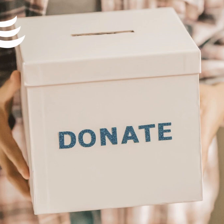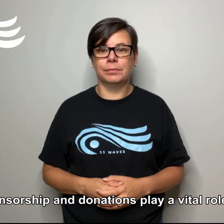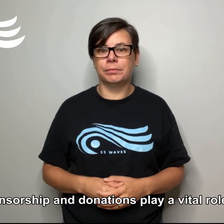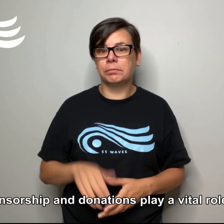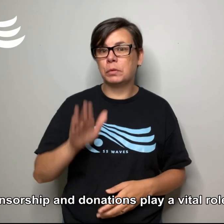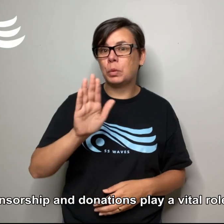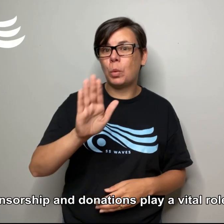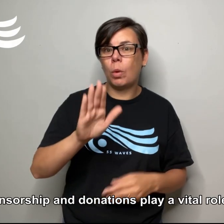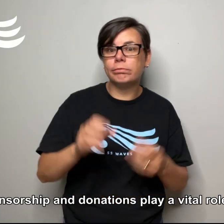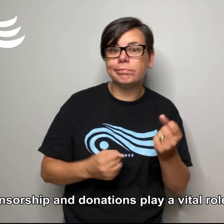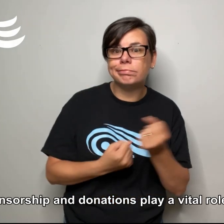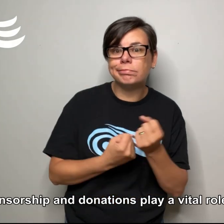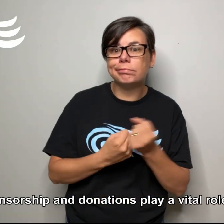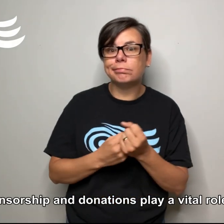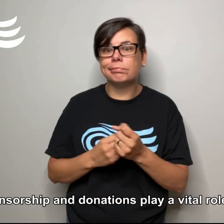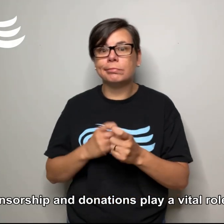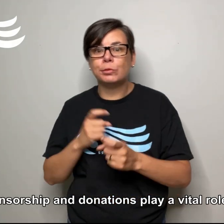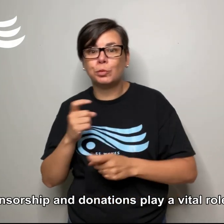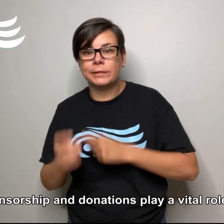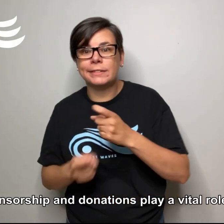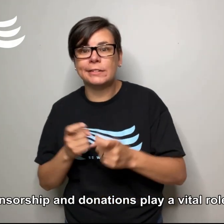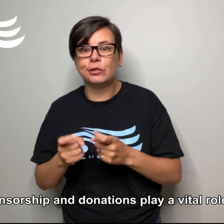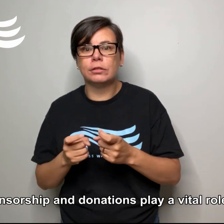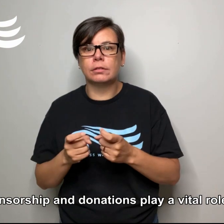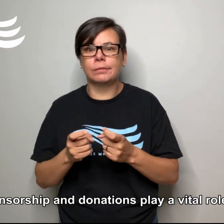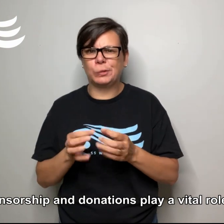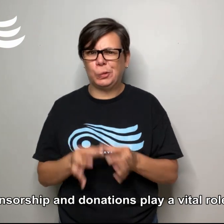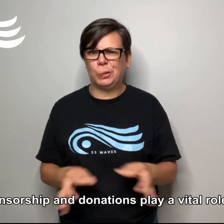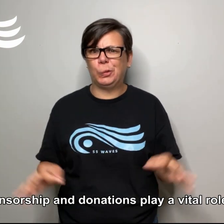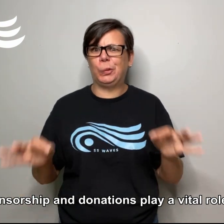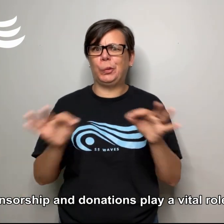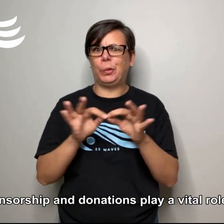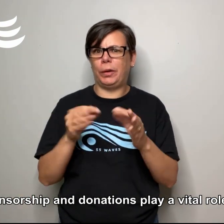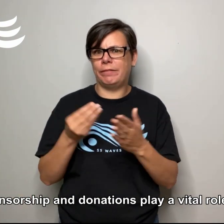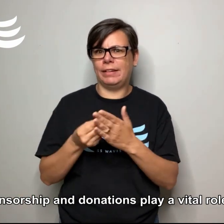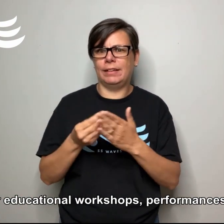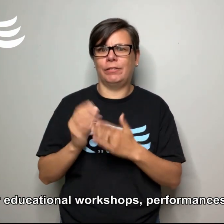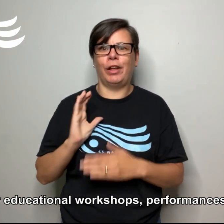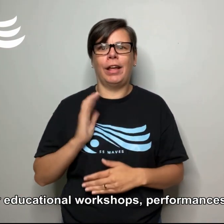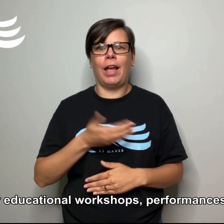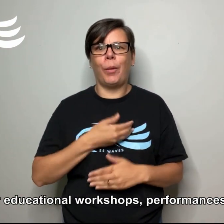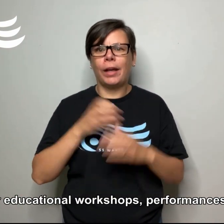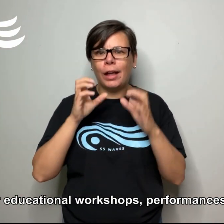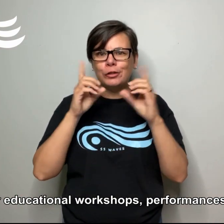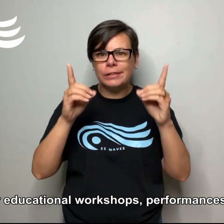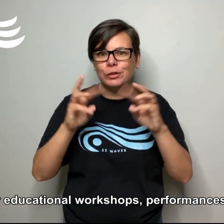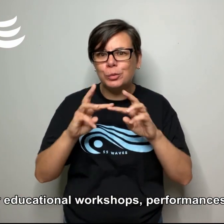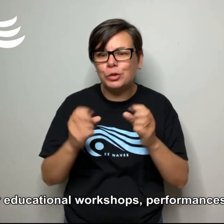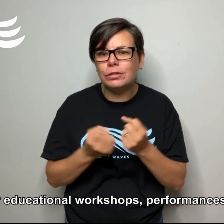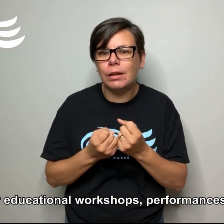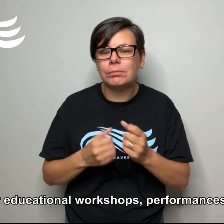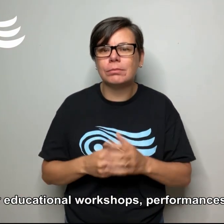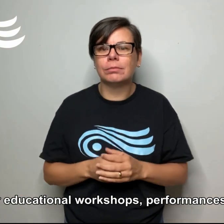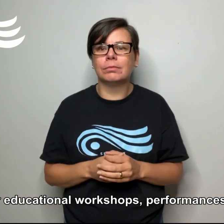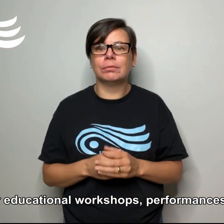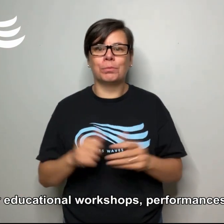Your sponsorship and donations play a vital role in funding our educational workshops,